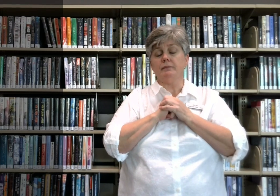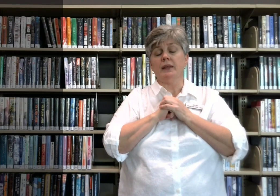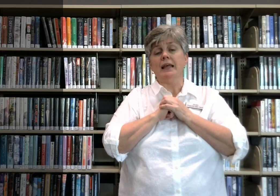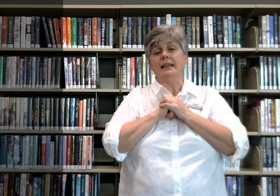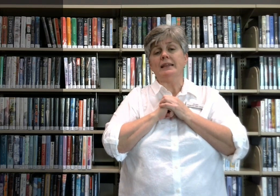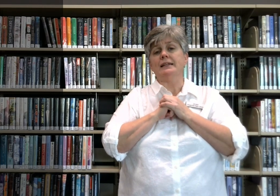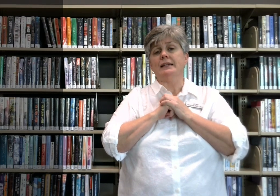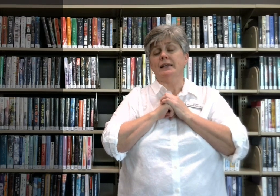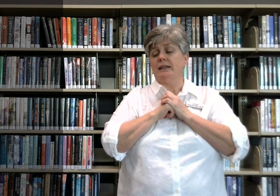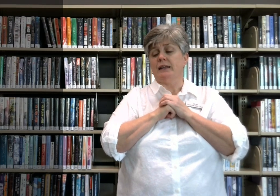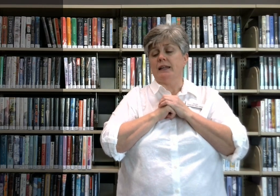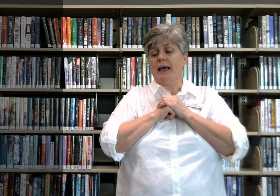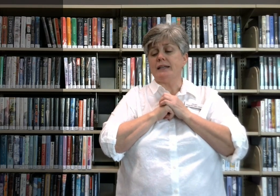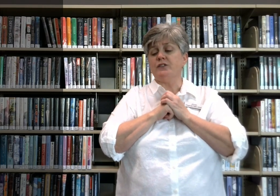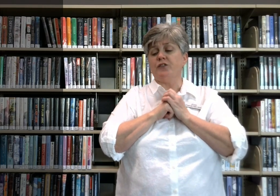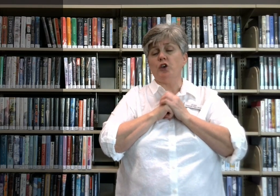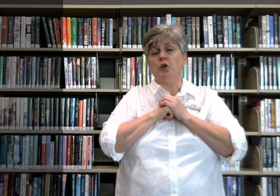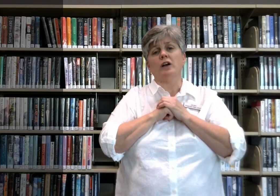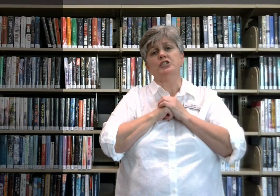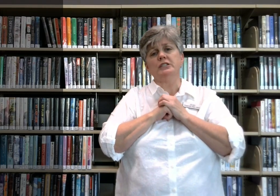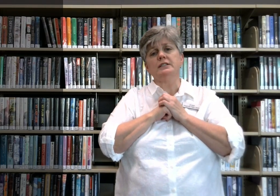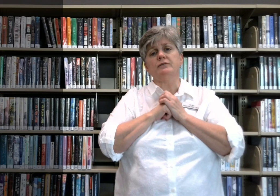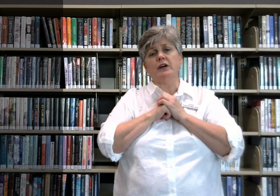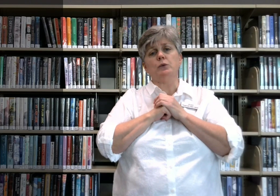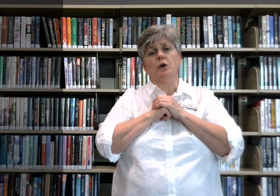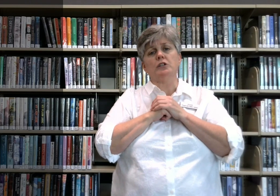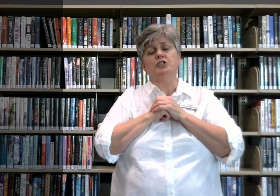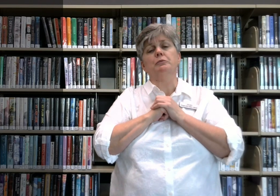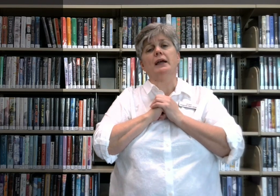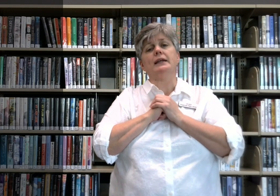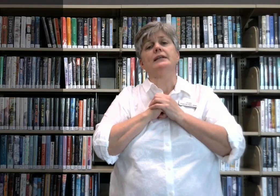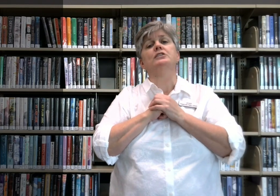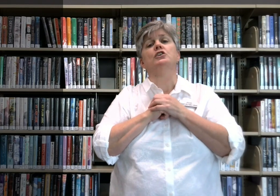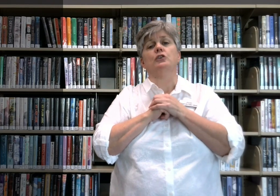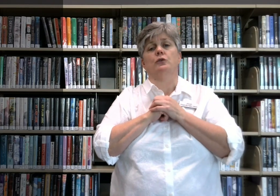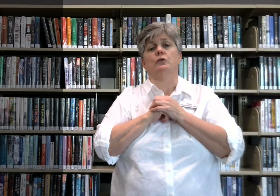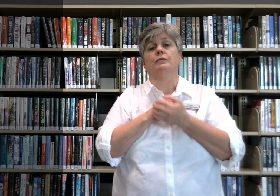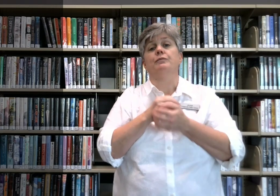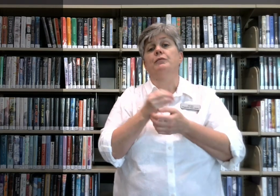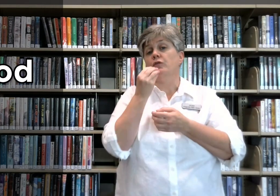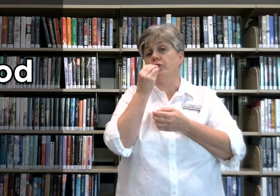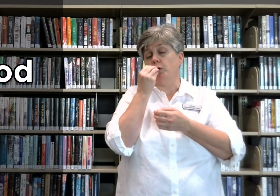The last few are just some fun words you might need to use. Food.